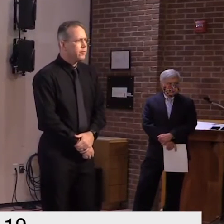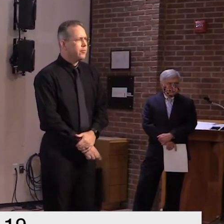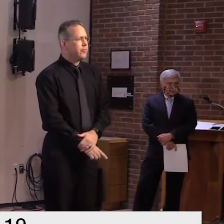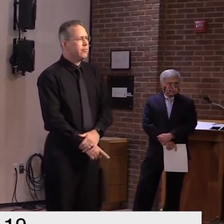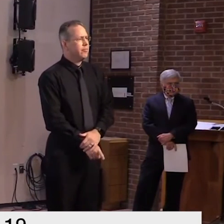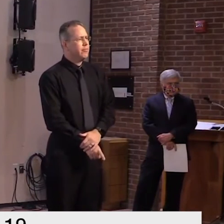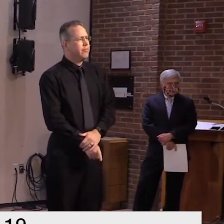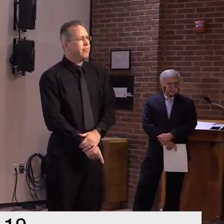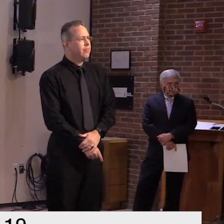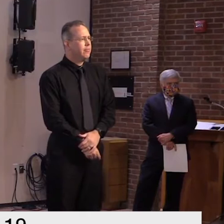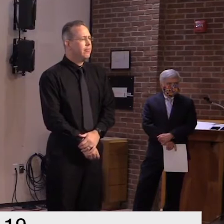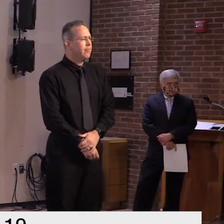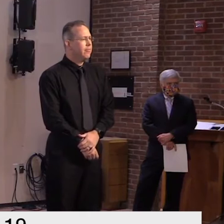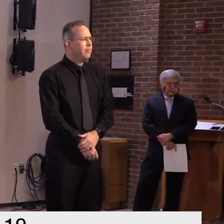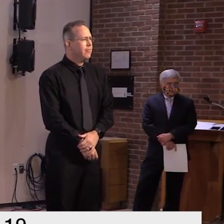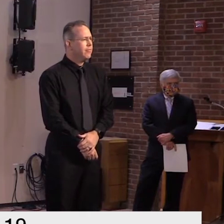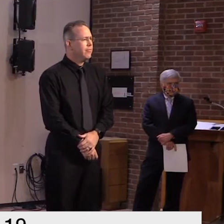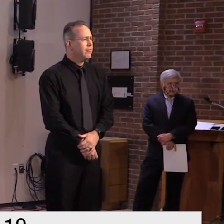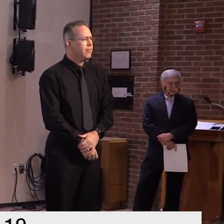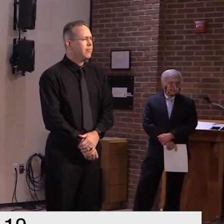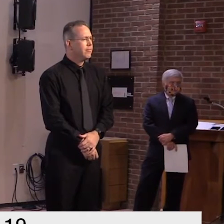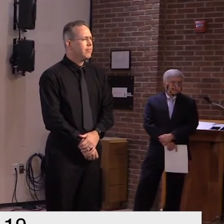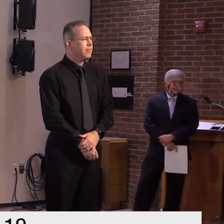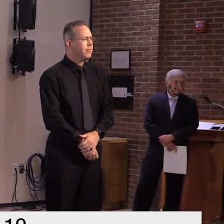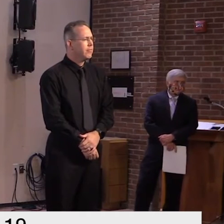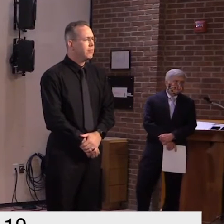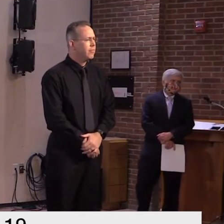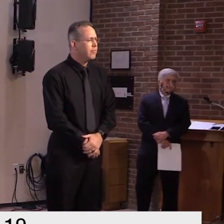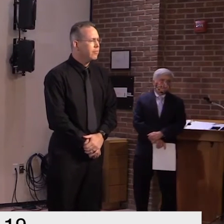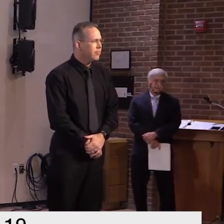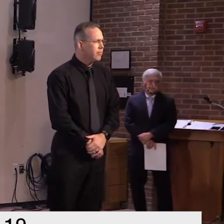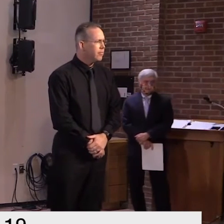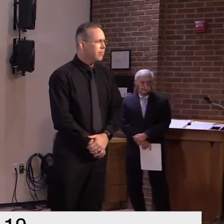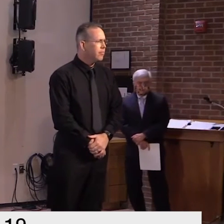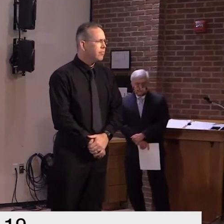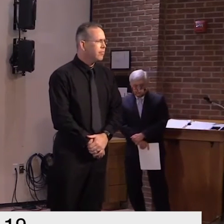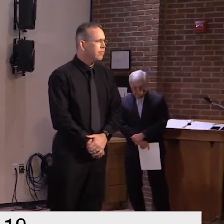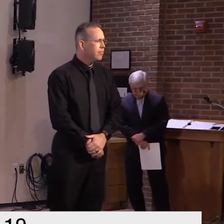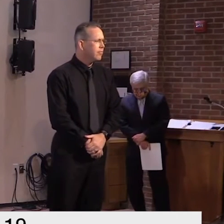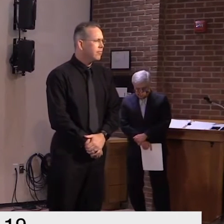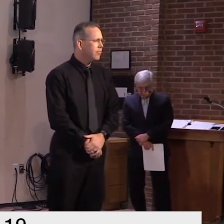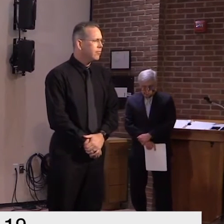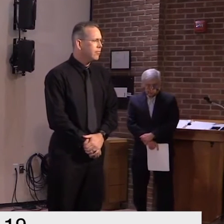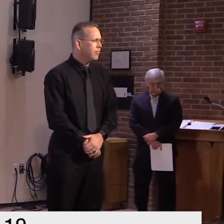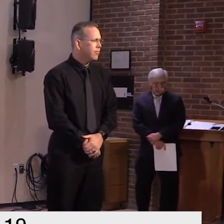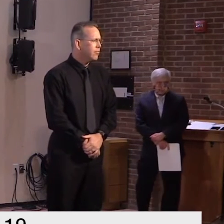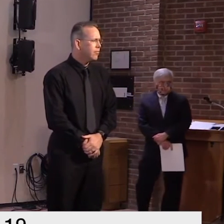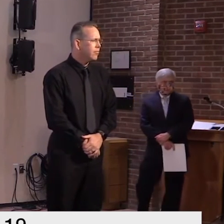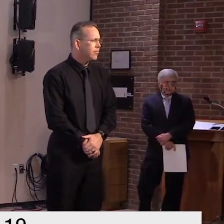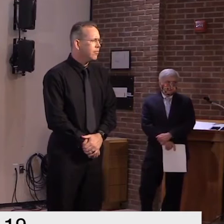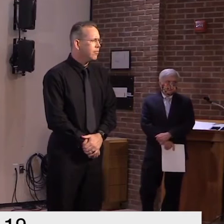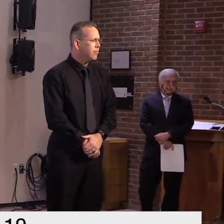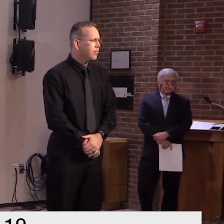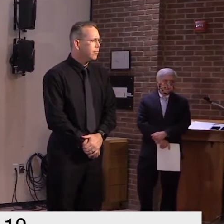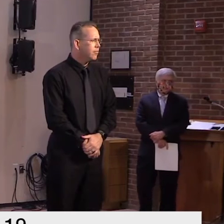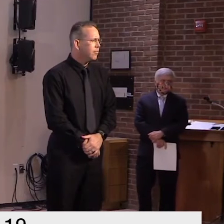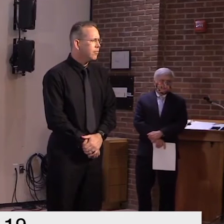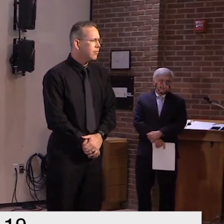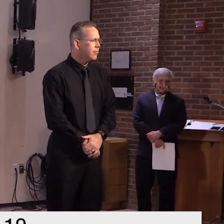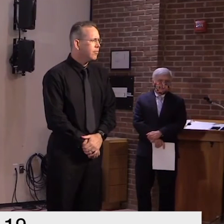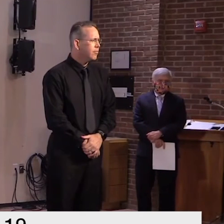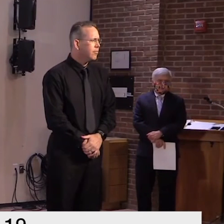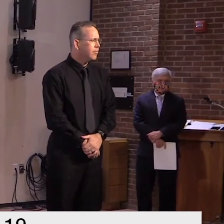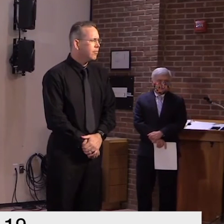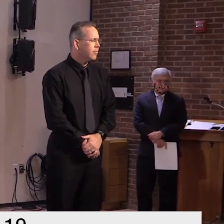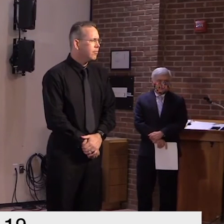earlier this week um the chamber of commerce businesses for social responsibility uh main street vermont they sent a letter to the pro